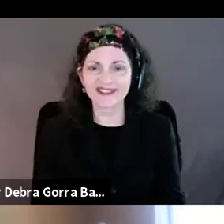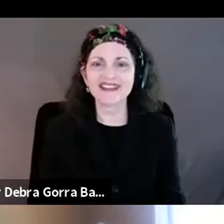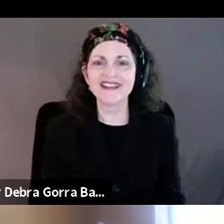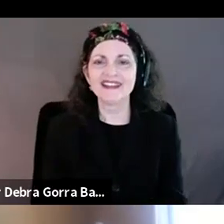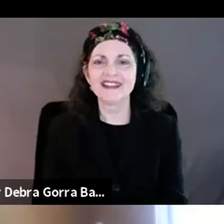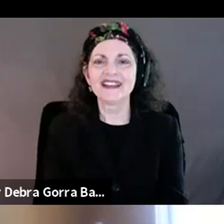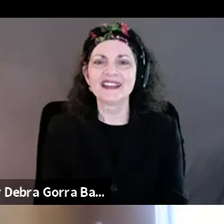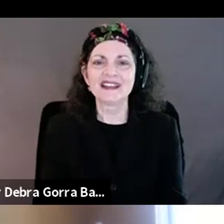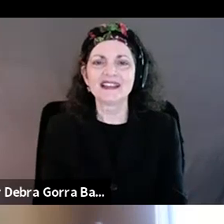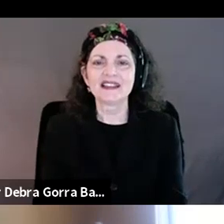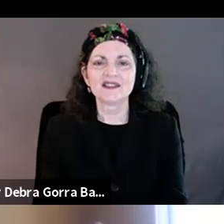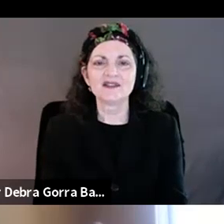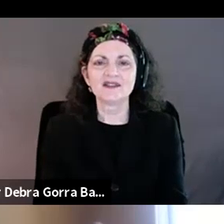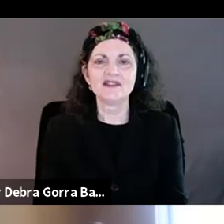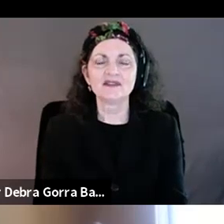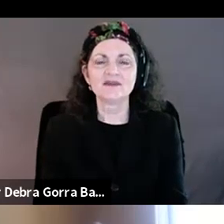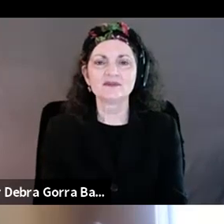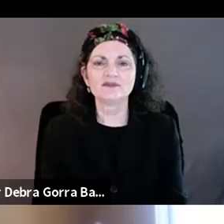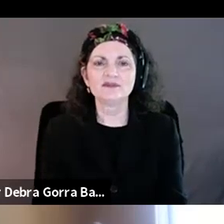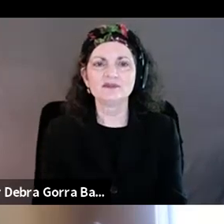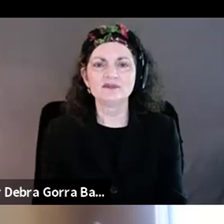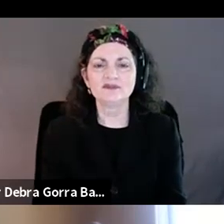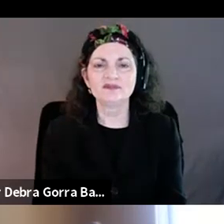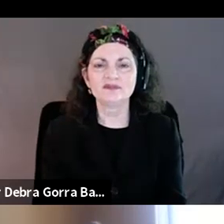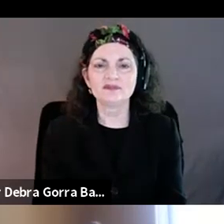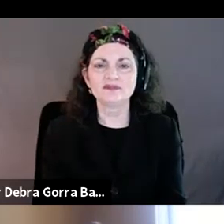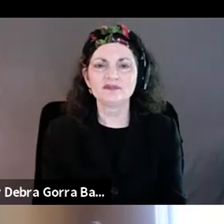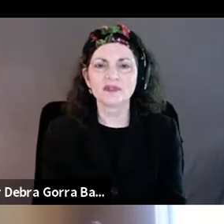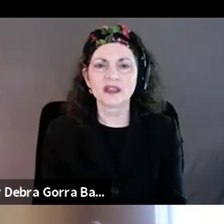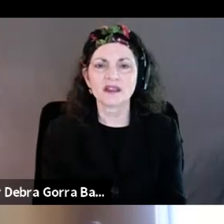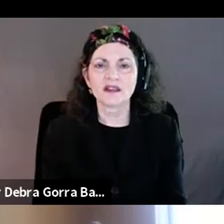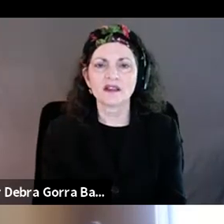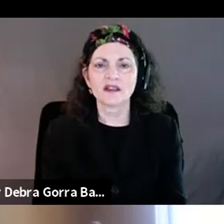Yes. Uh, two things I was thinking of, um, one